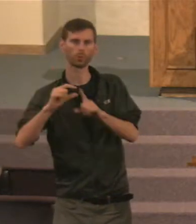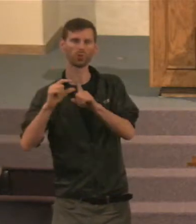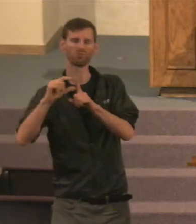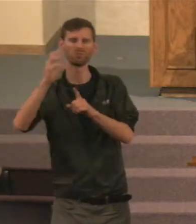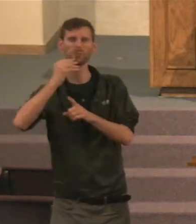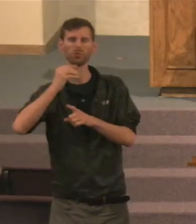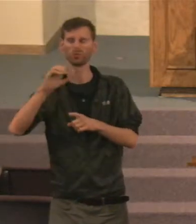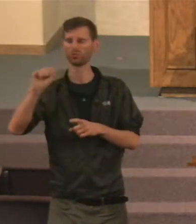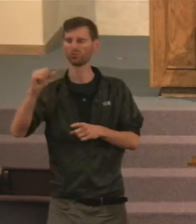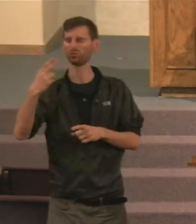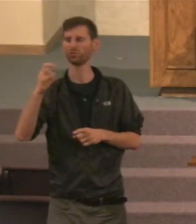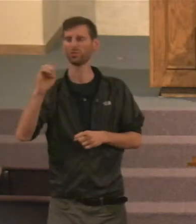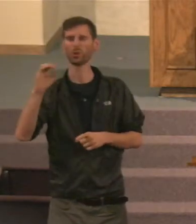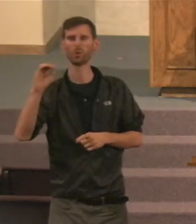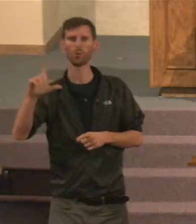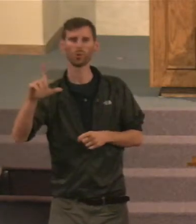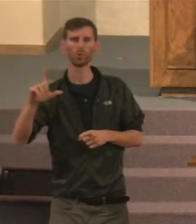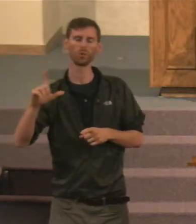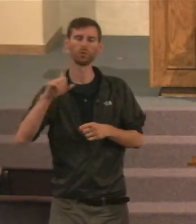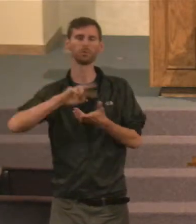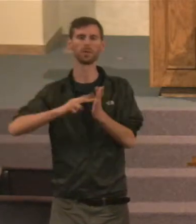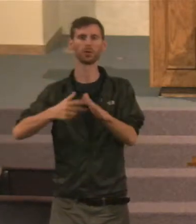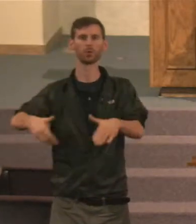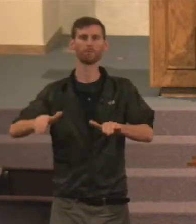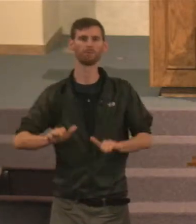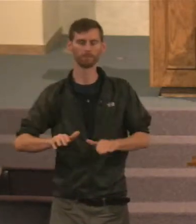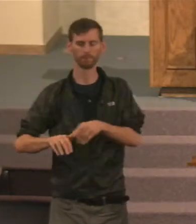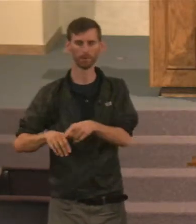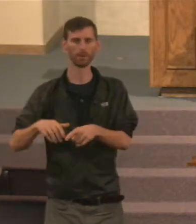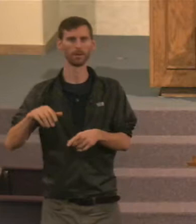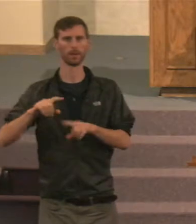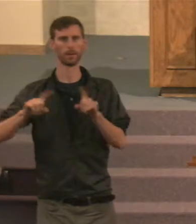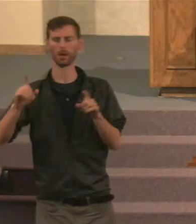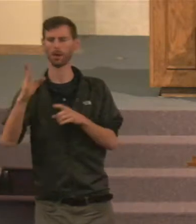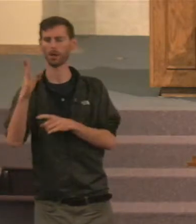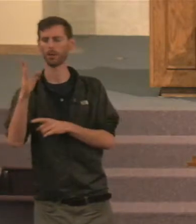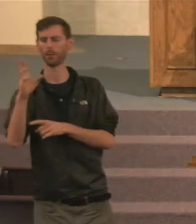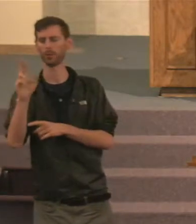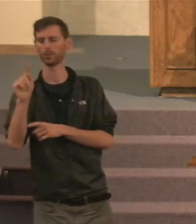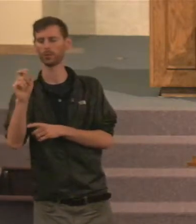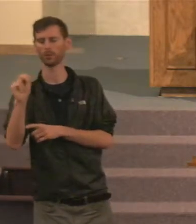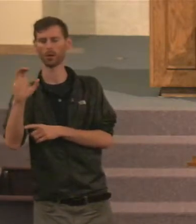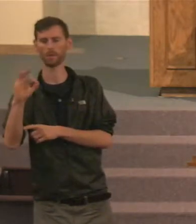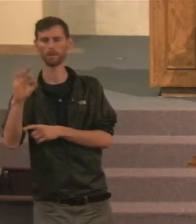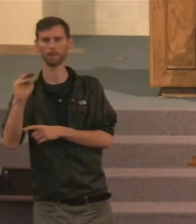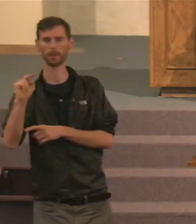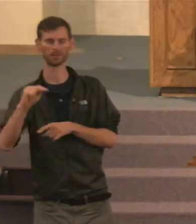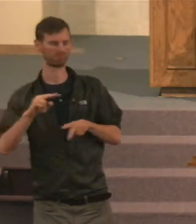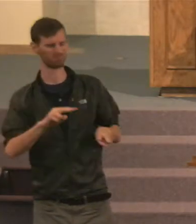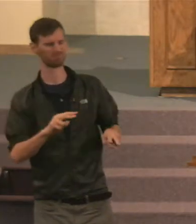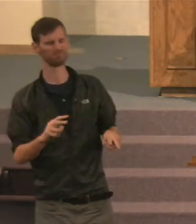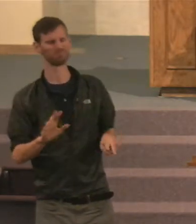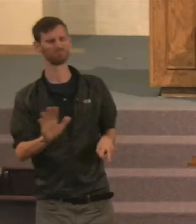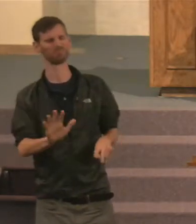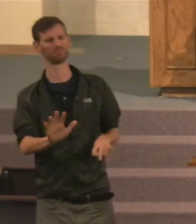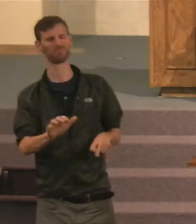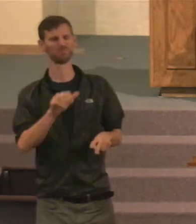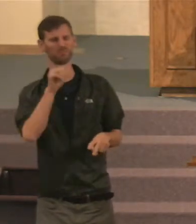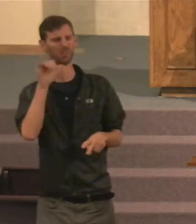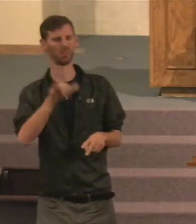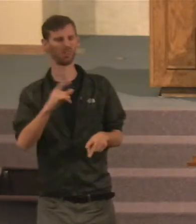You know, but that's got to be, but someone turned, and I started to look for my notes here to get this.